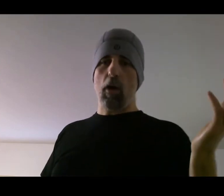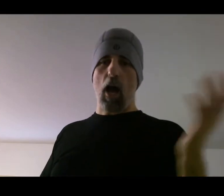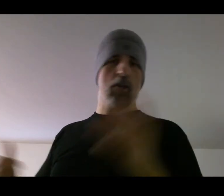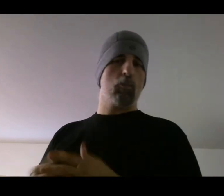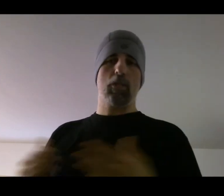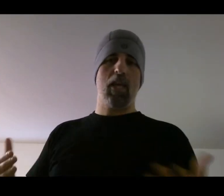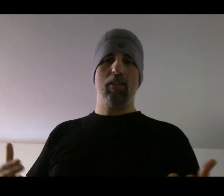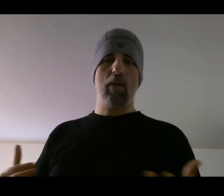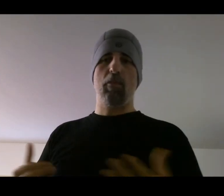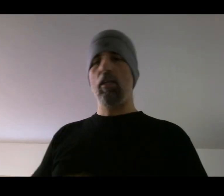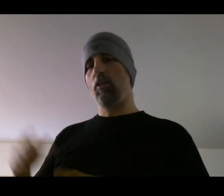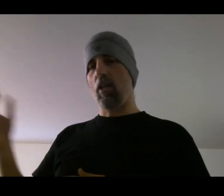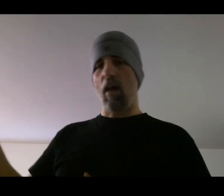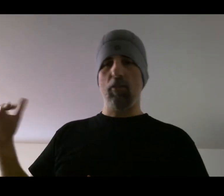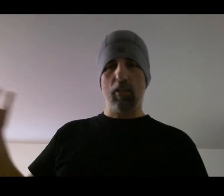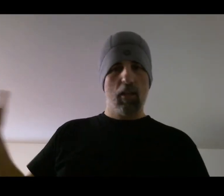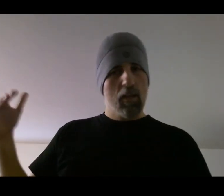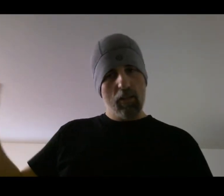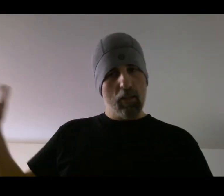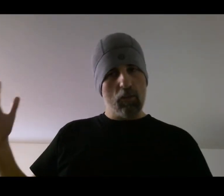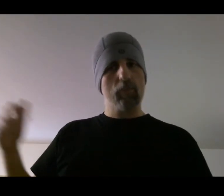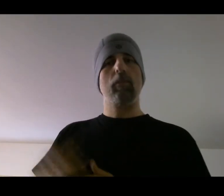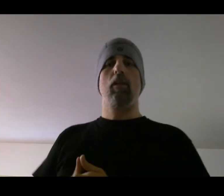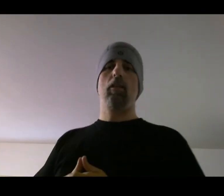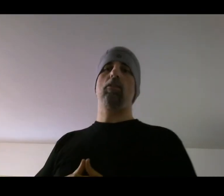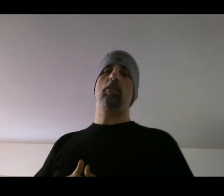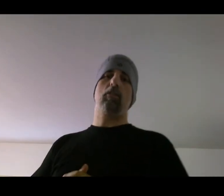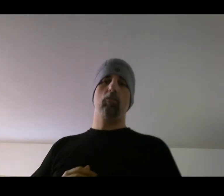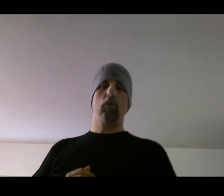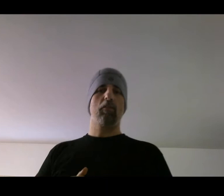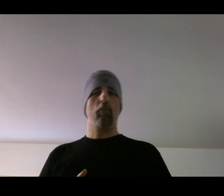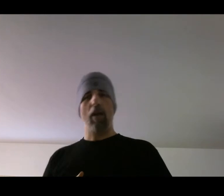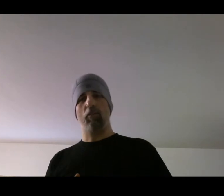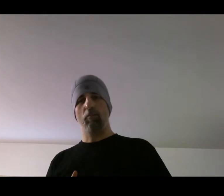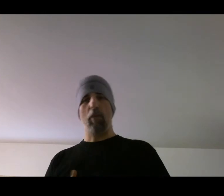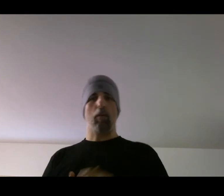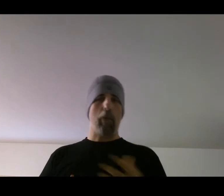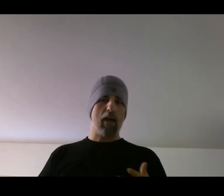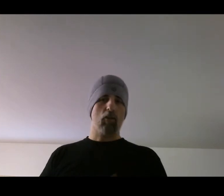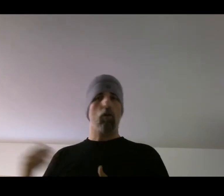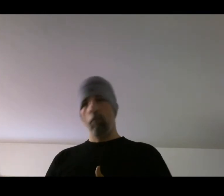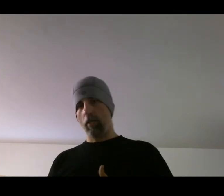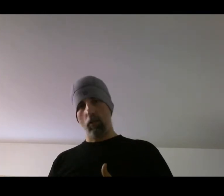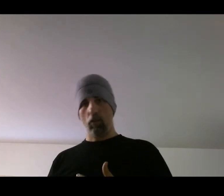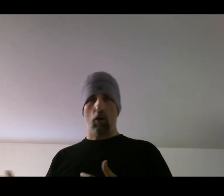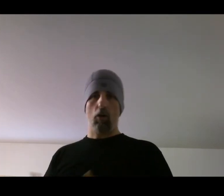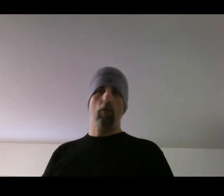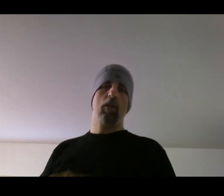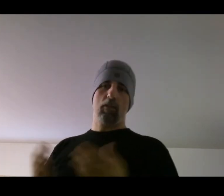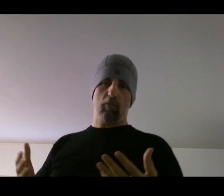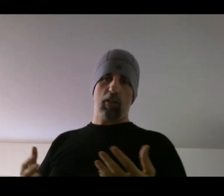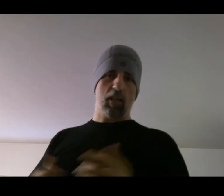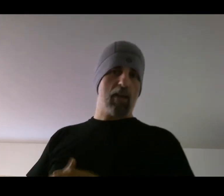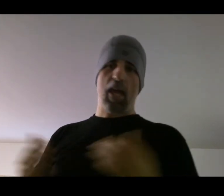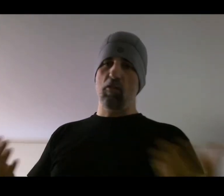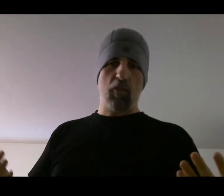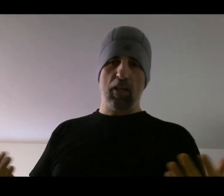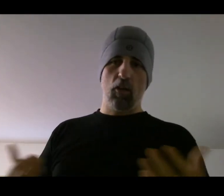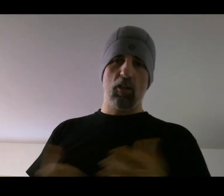want a 100% type thing. You're to have like, you know, a little system where the ref could make a bad call and make a good call. stuff like that. End the fight early